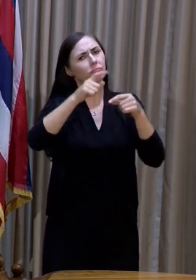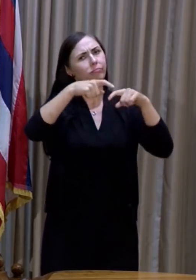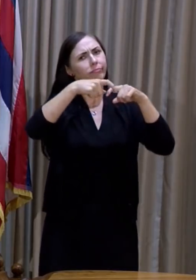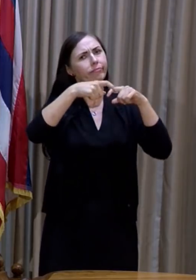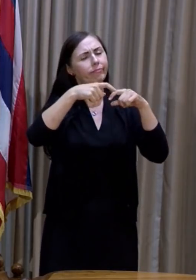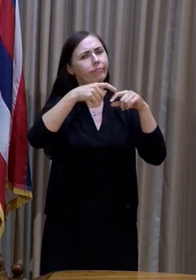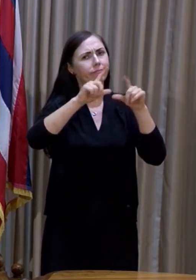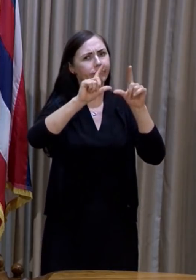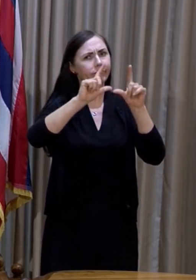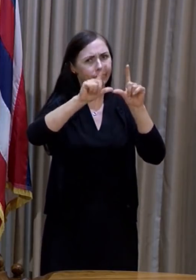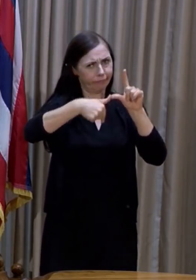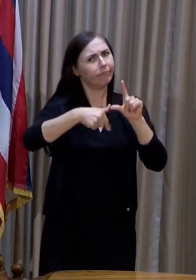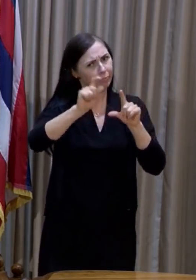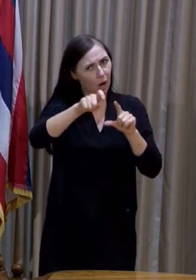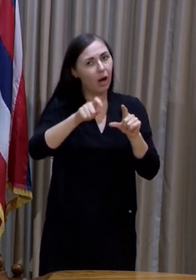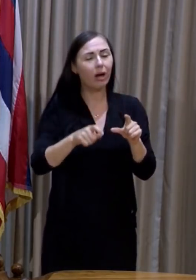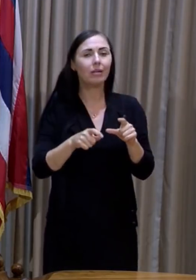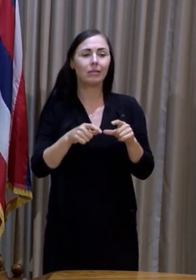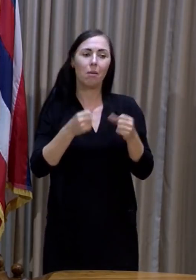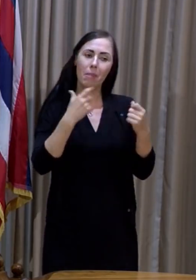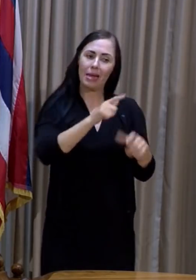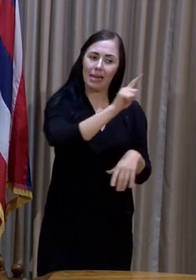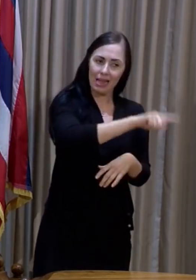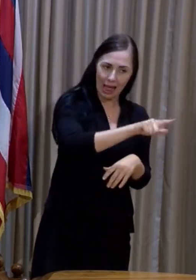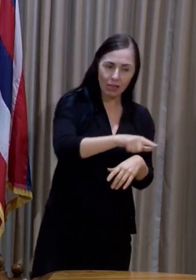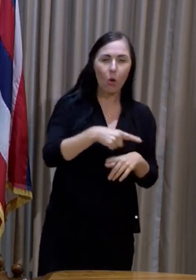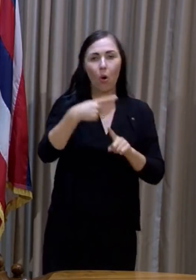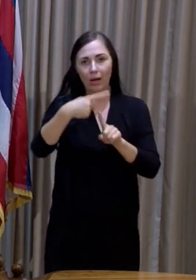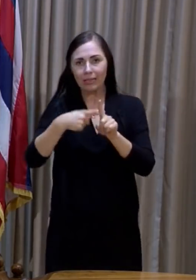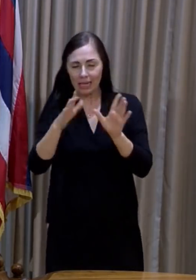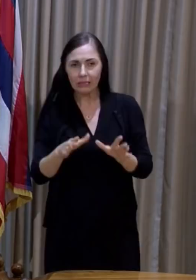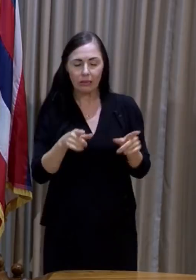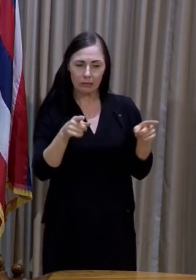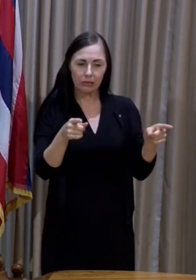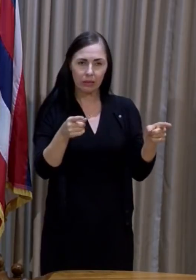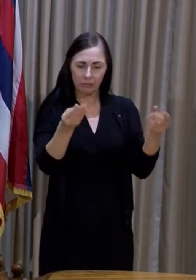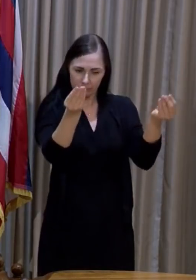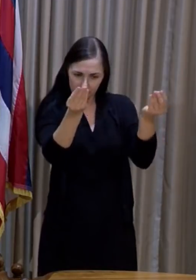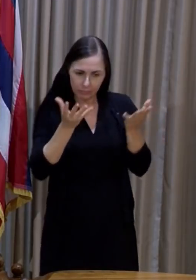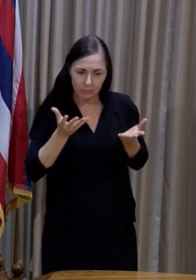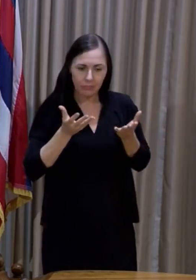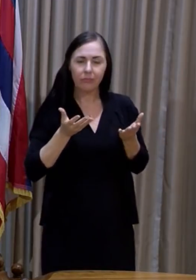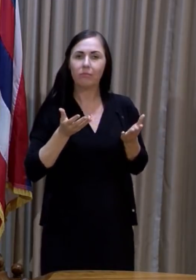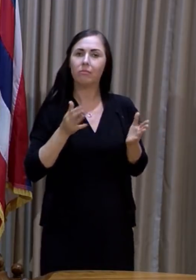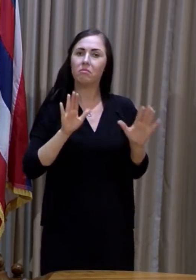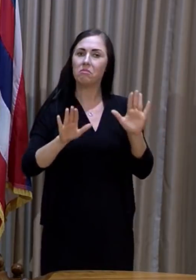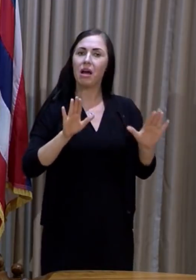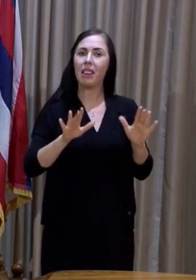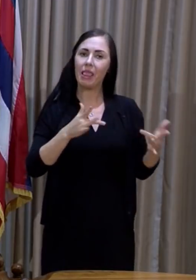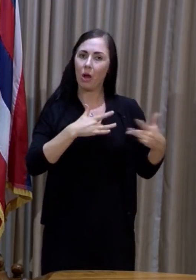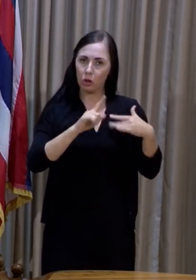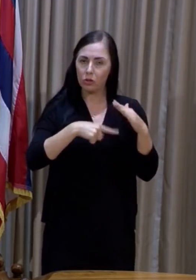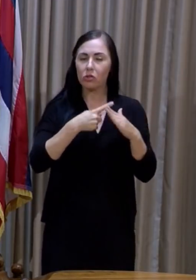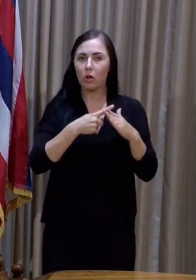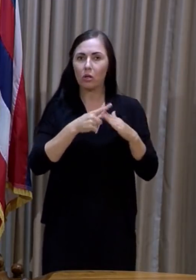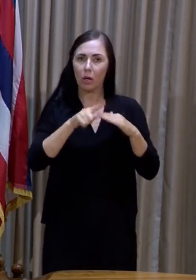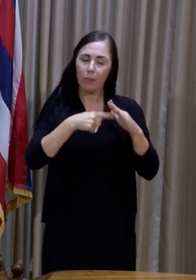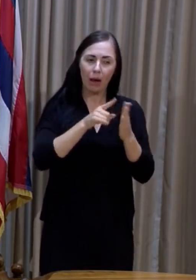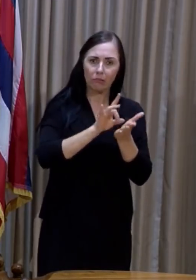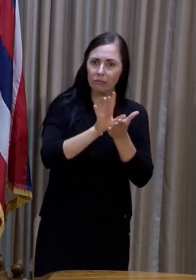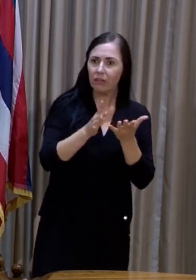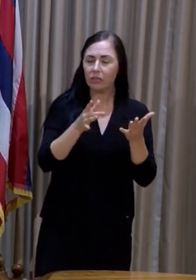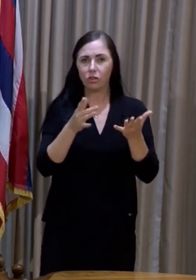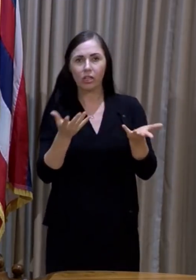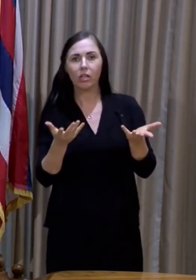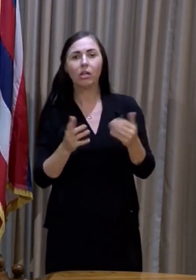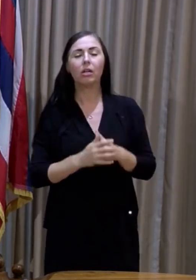both landlords and tenants about the concerns about evictions, but also about